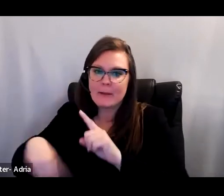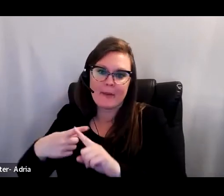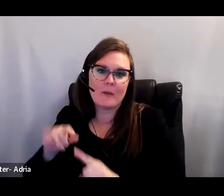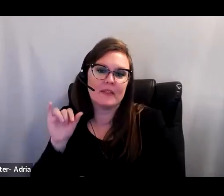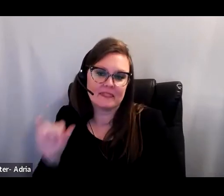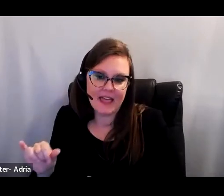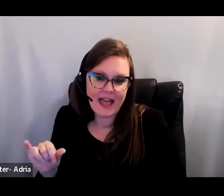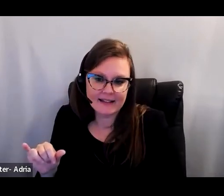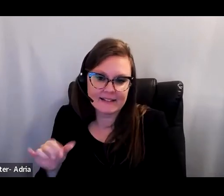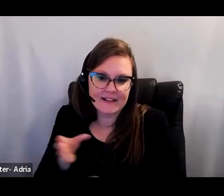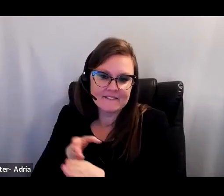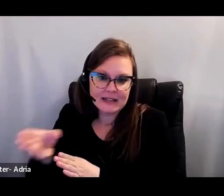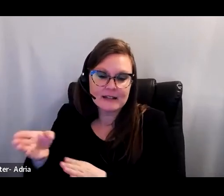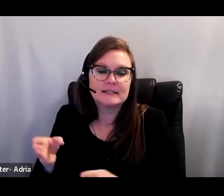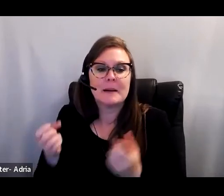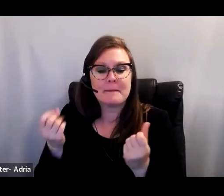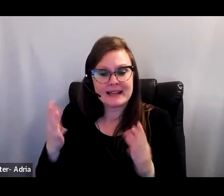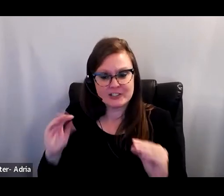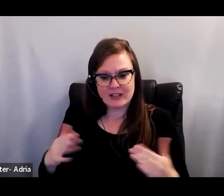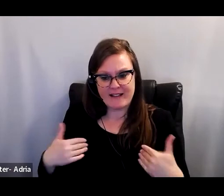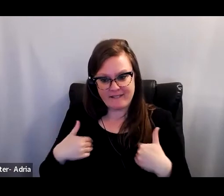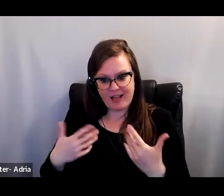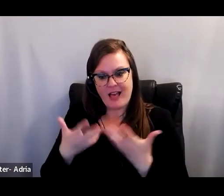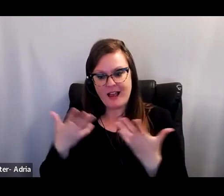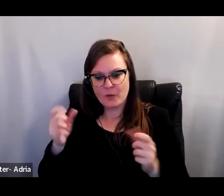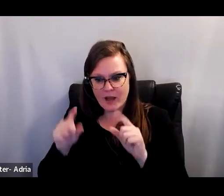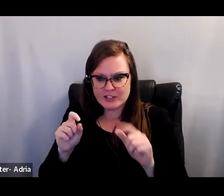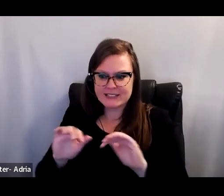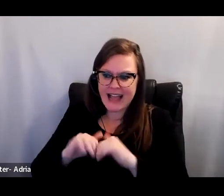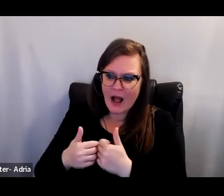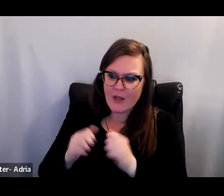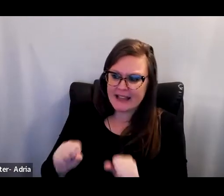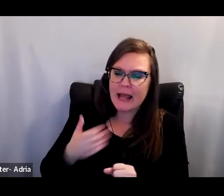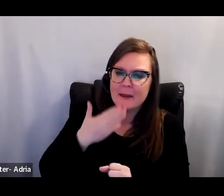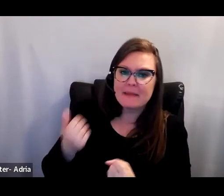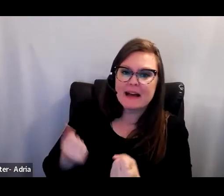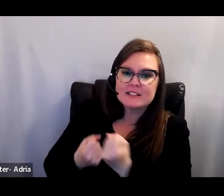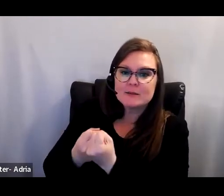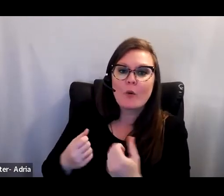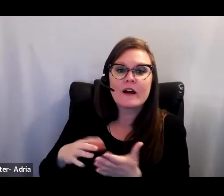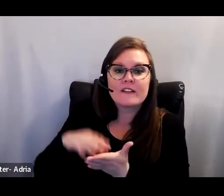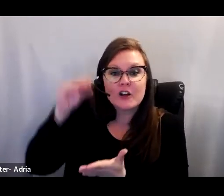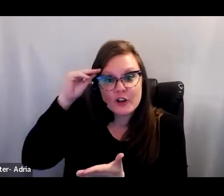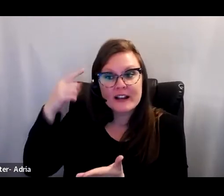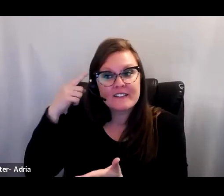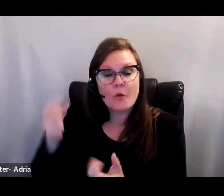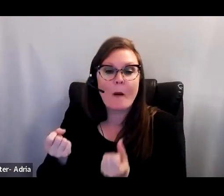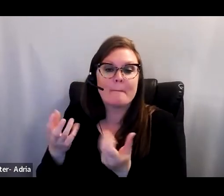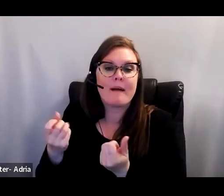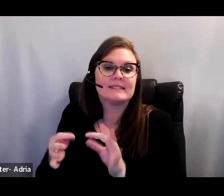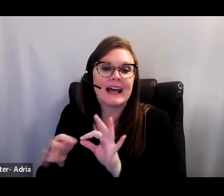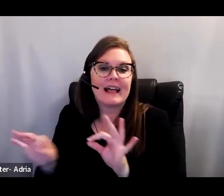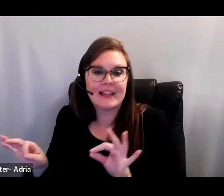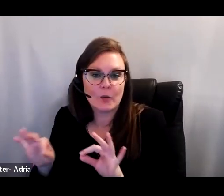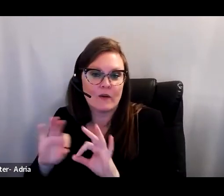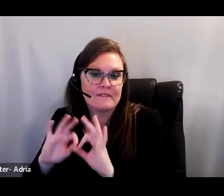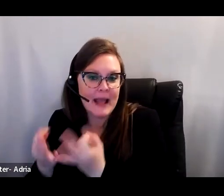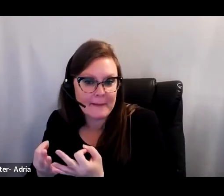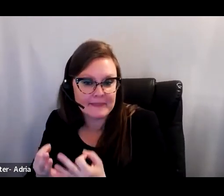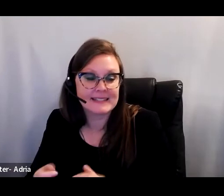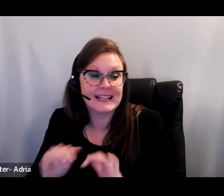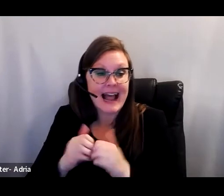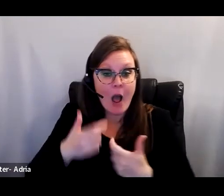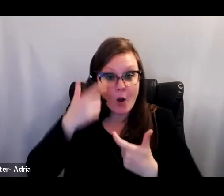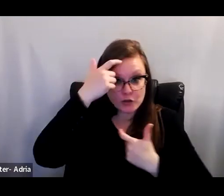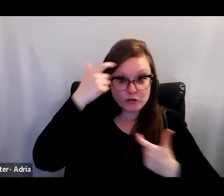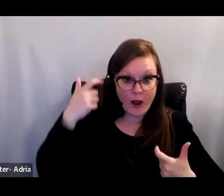about a wide range of issues, including how they might best support the learning of students from multilingual families and how trauma in the community